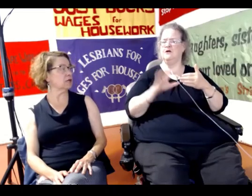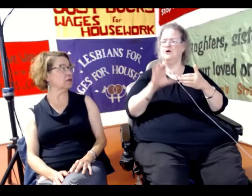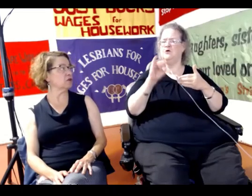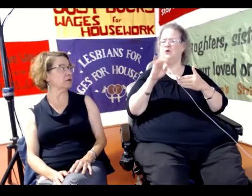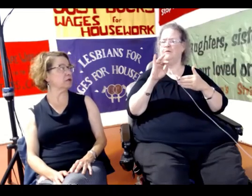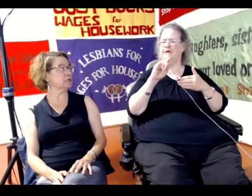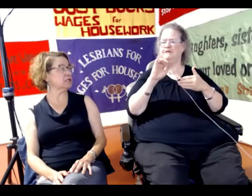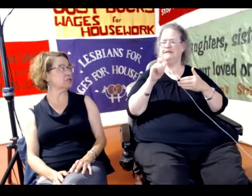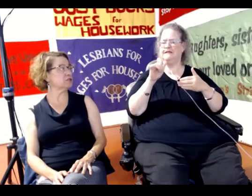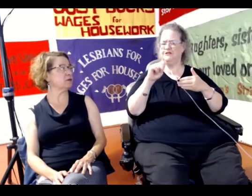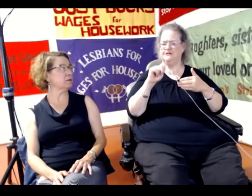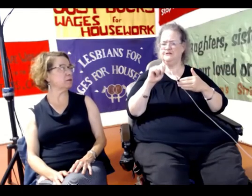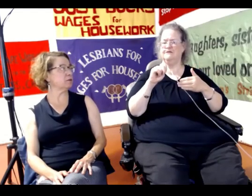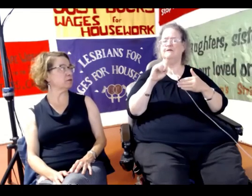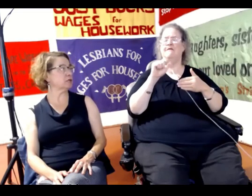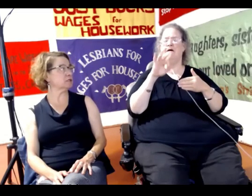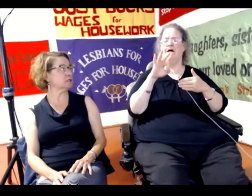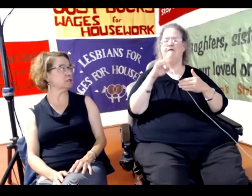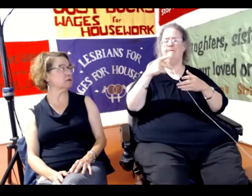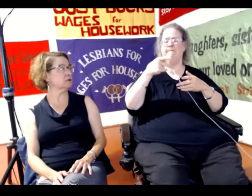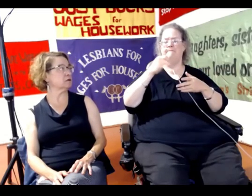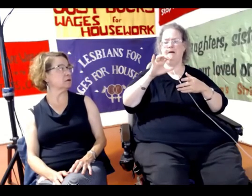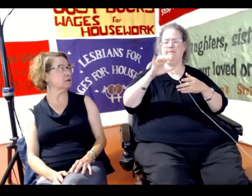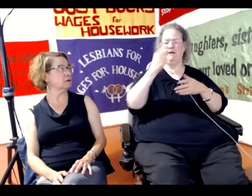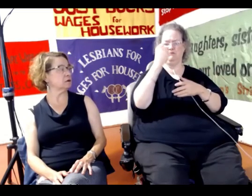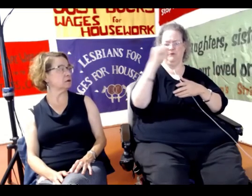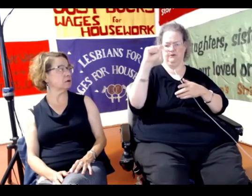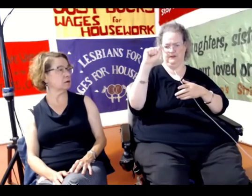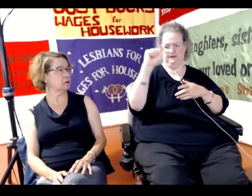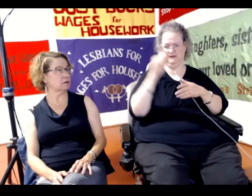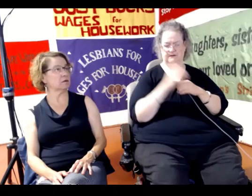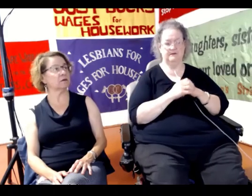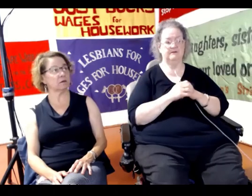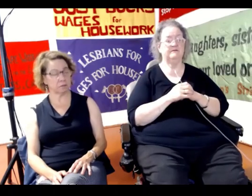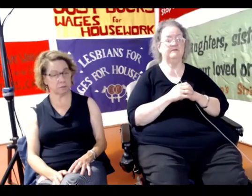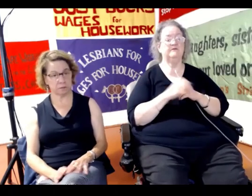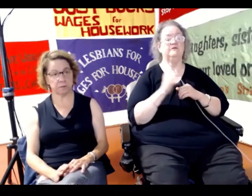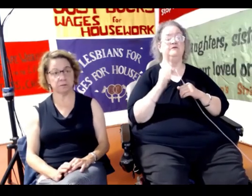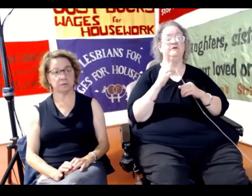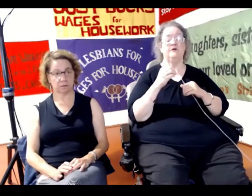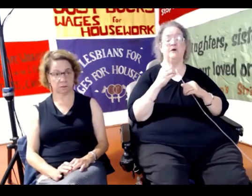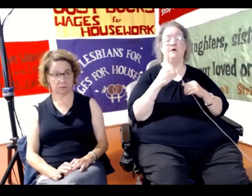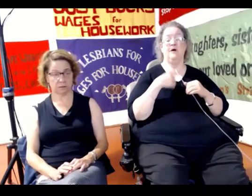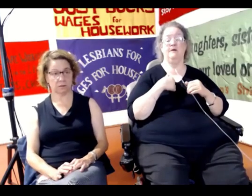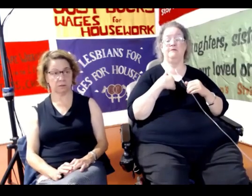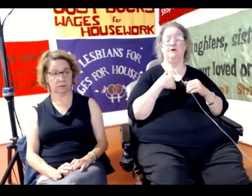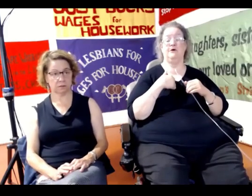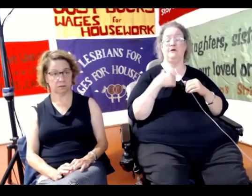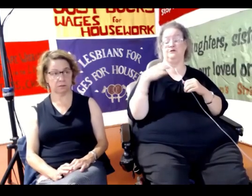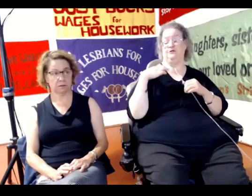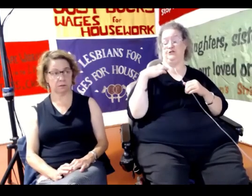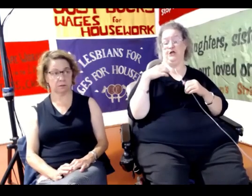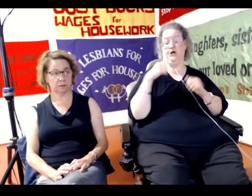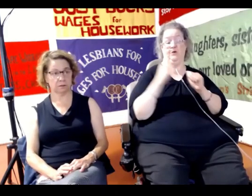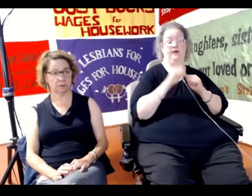Rachel West with the US Prostitutes Collective, and I'm going to be sharing the chairing with Sarah.